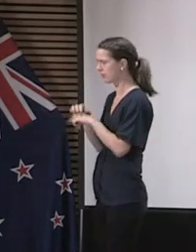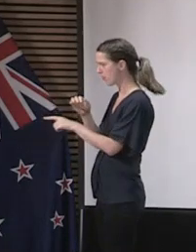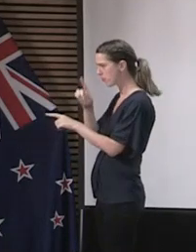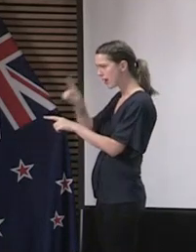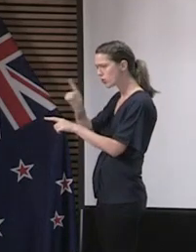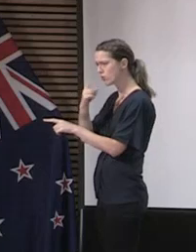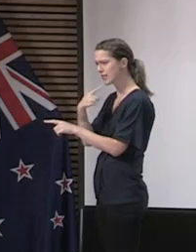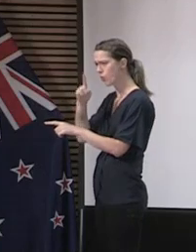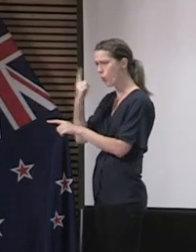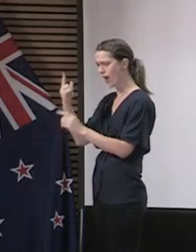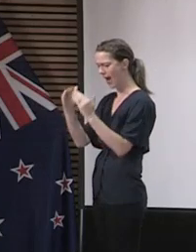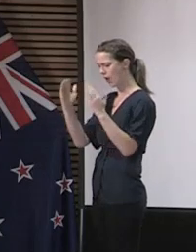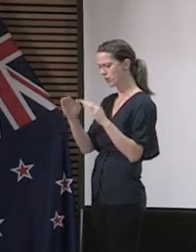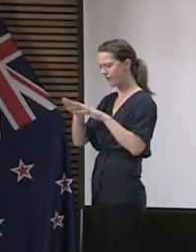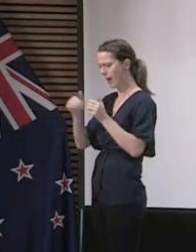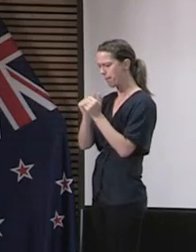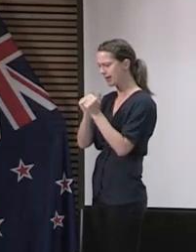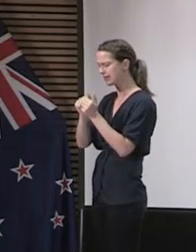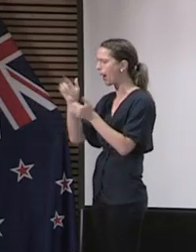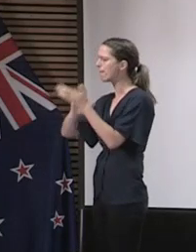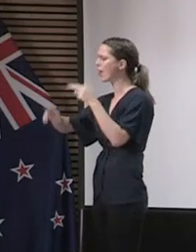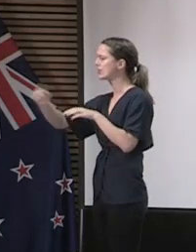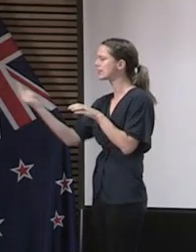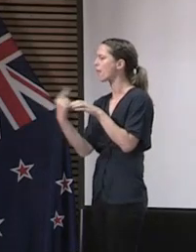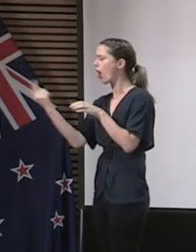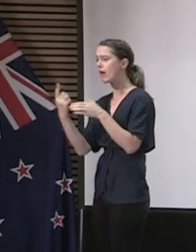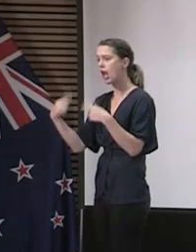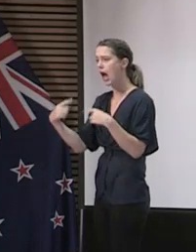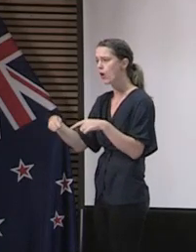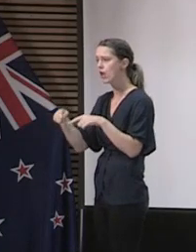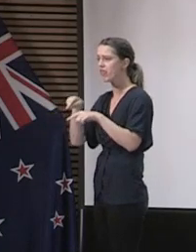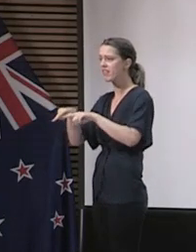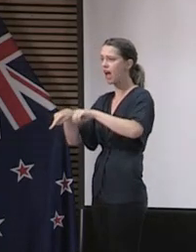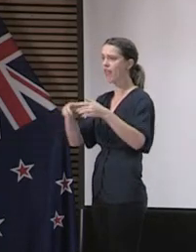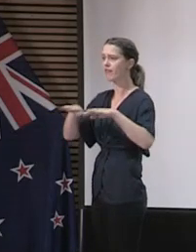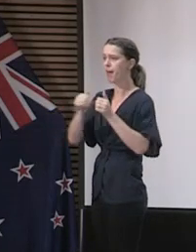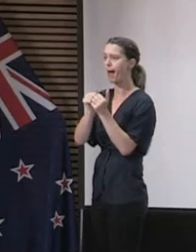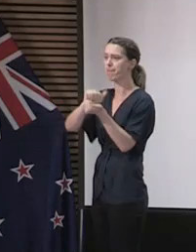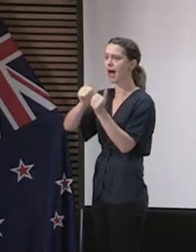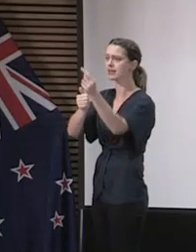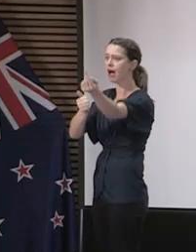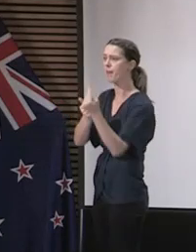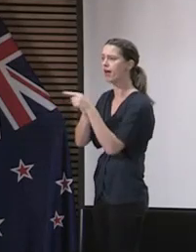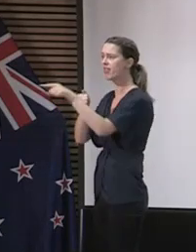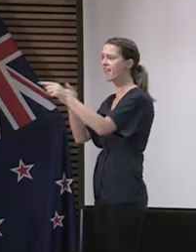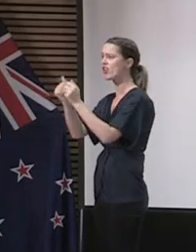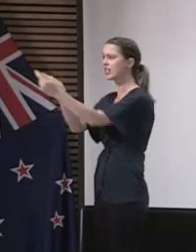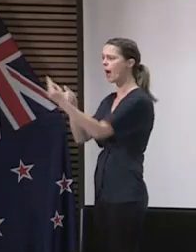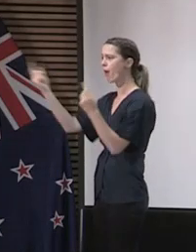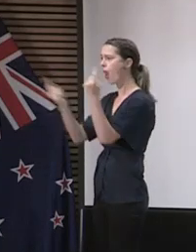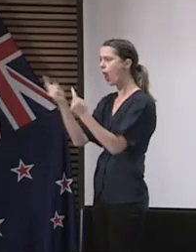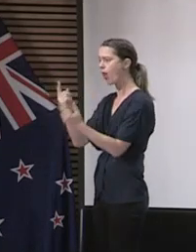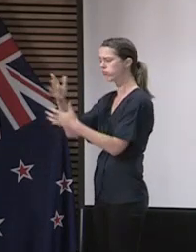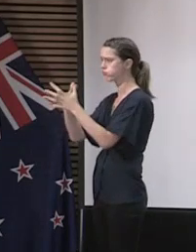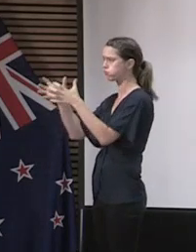though, aren't we? So for example, in a house of flatmates where someone's parents are now coming over, and then another flatmate has a partner visiting, or another flatmate might just have a friend coming